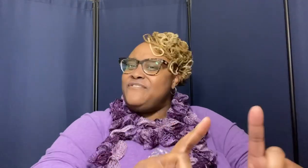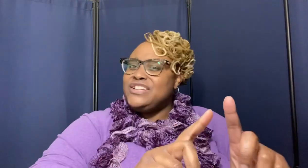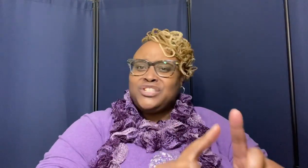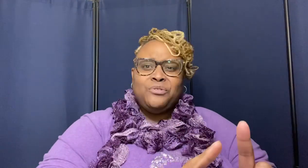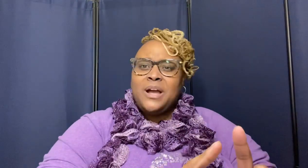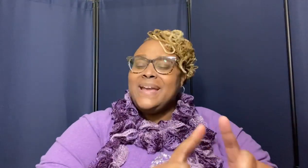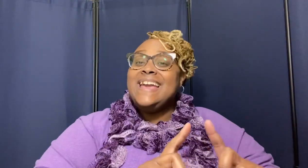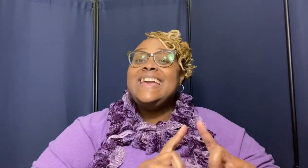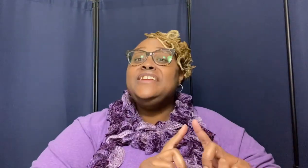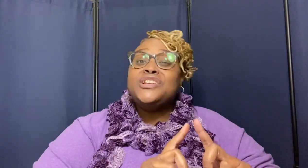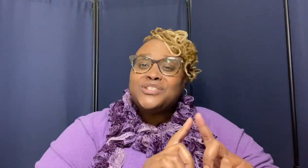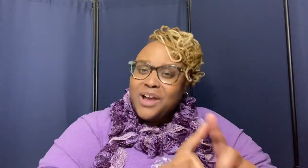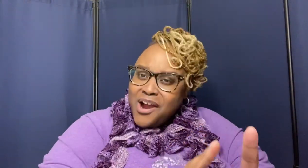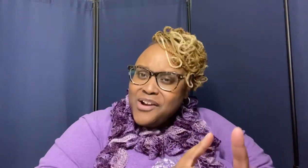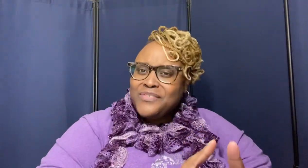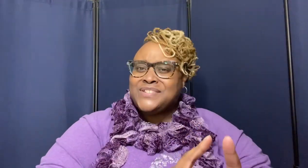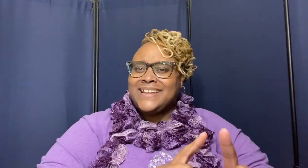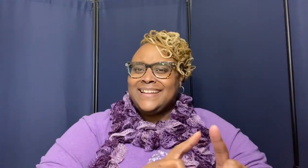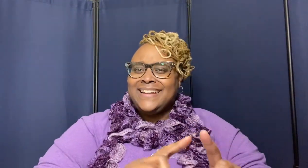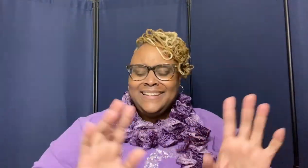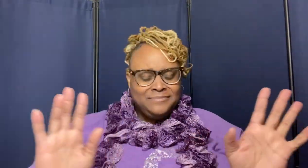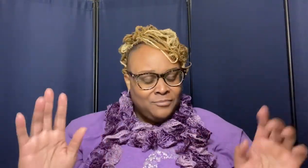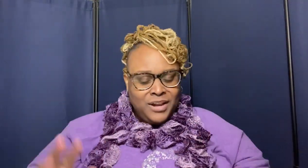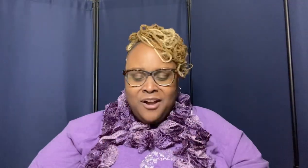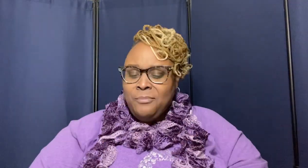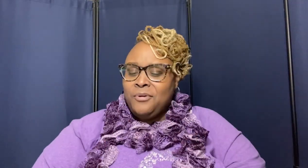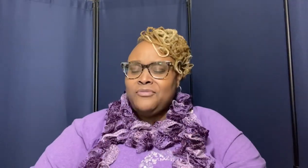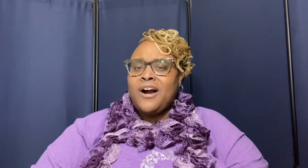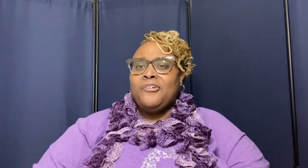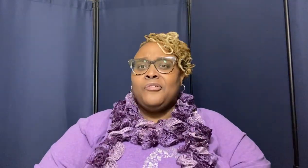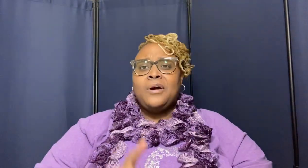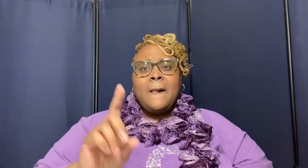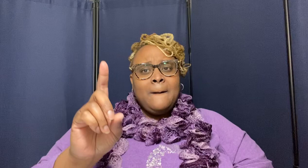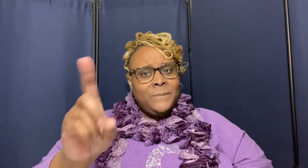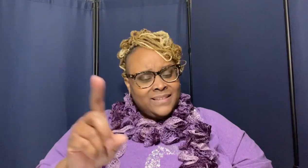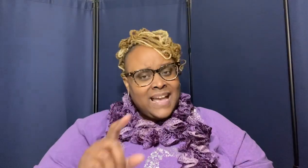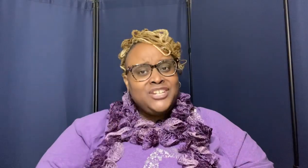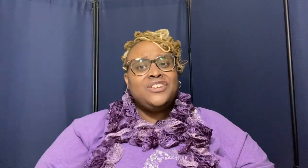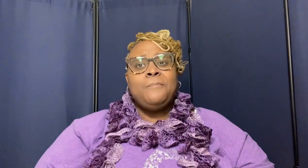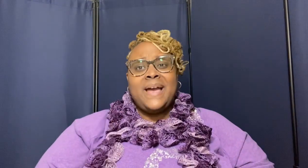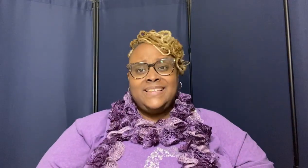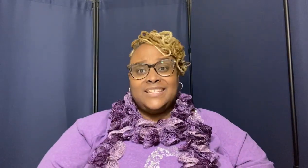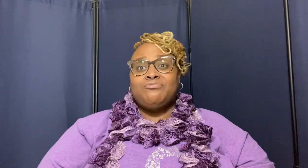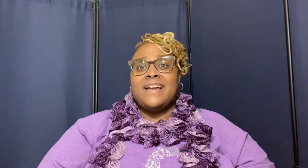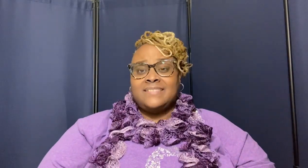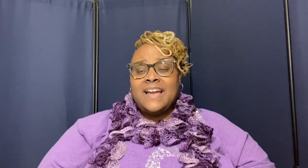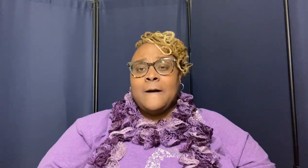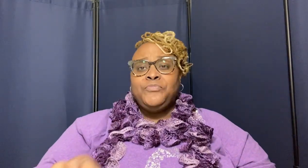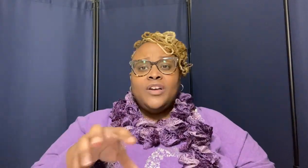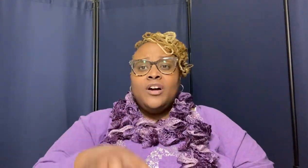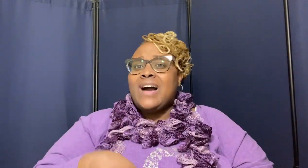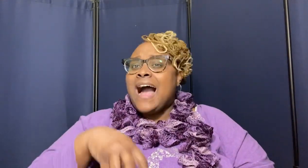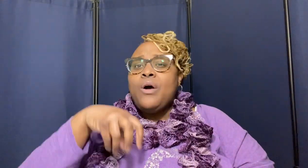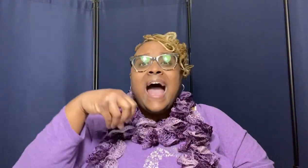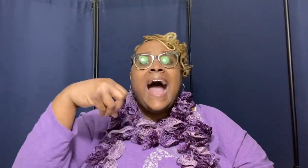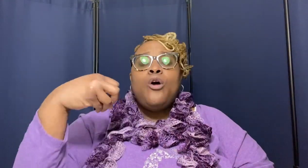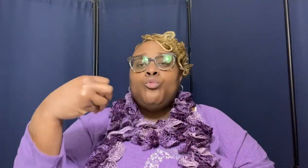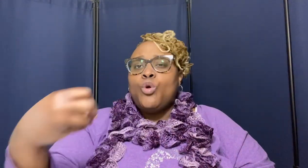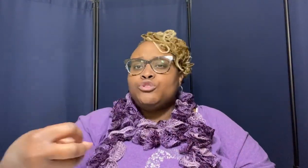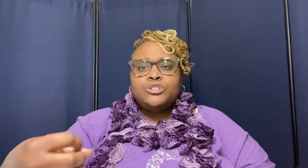it to him he deserves it we gonna move on but that's your basis right there of how how worship